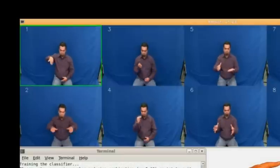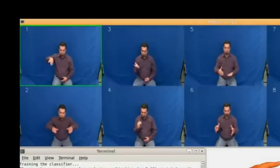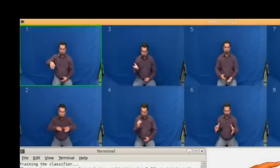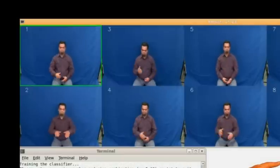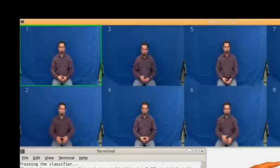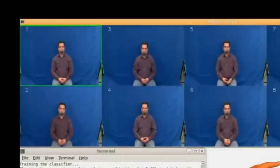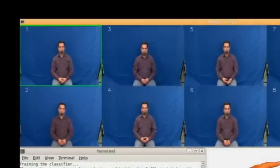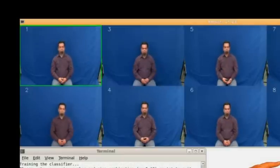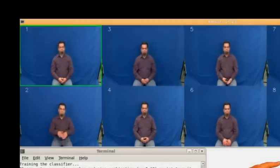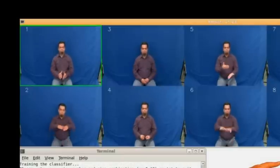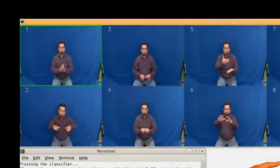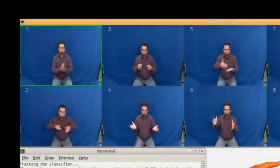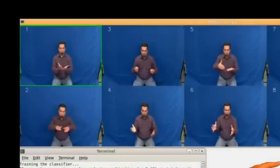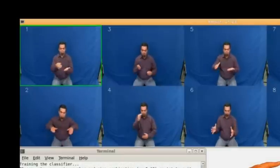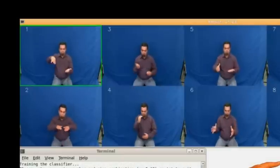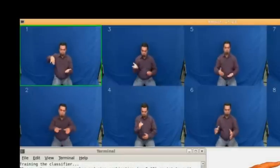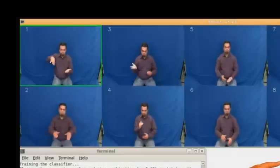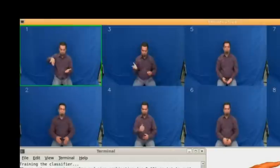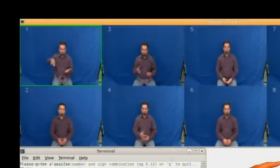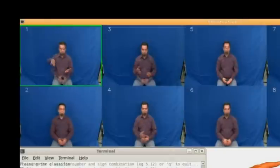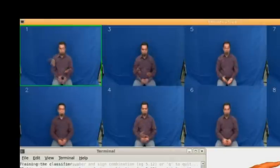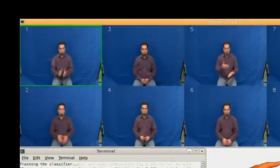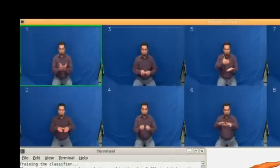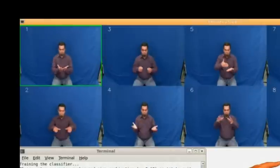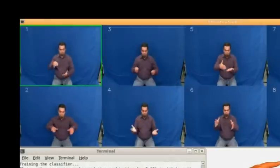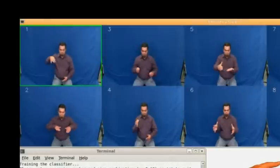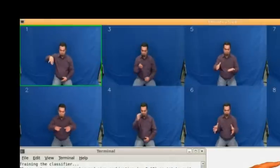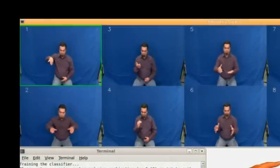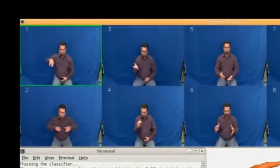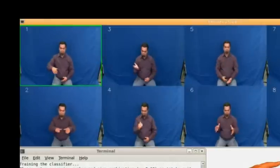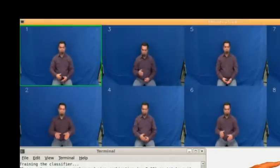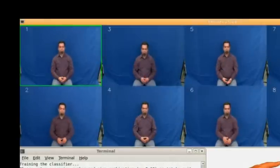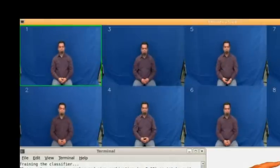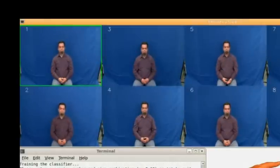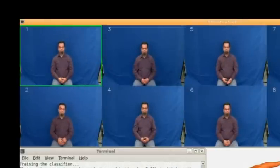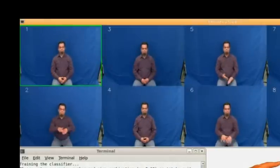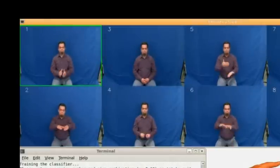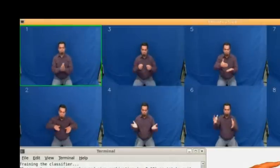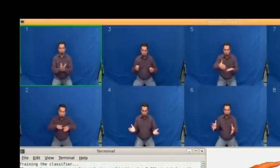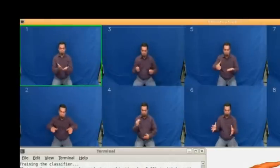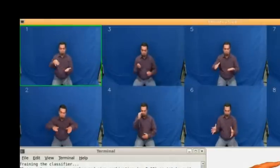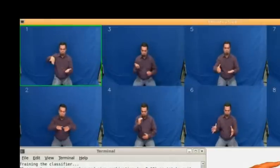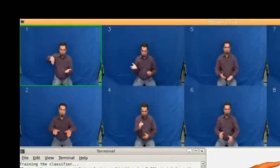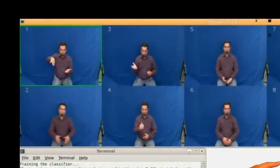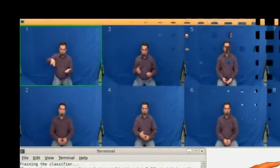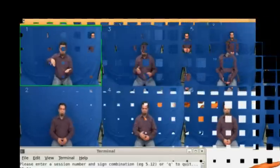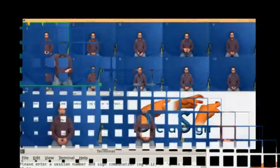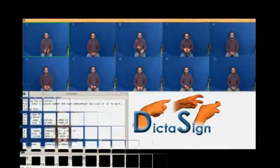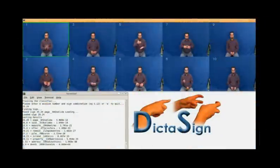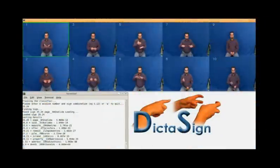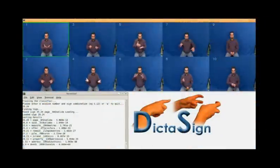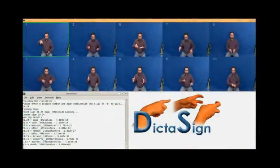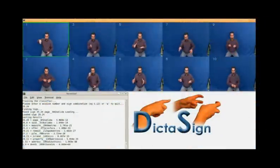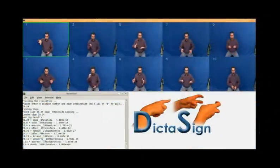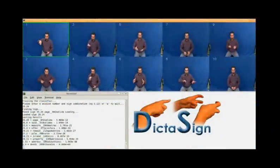The system regularly returns signs which are similar in motion and position to the query sign. The correct response has been highlighted in